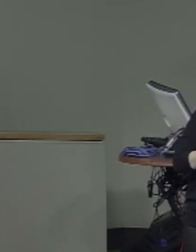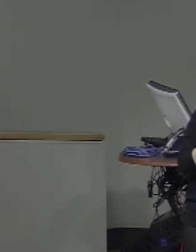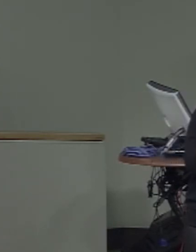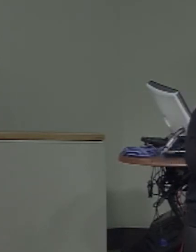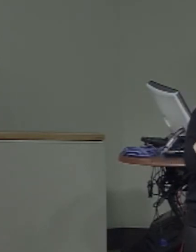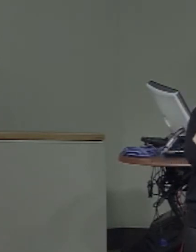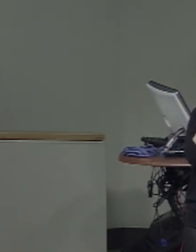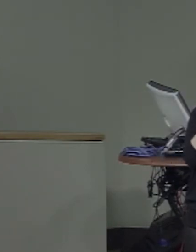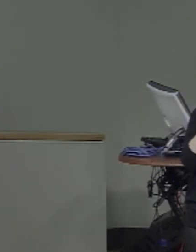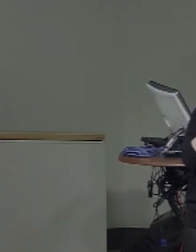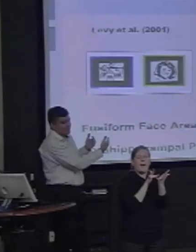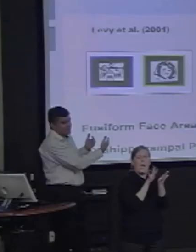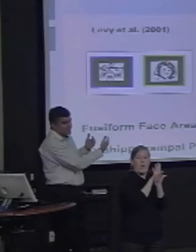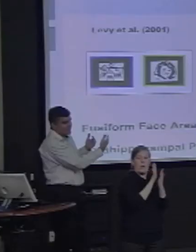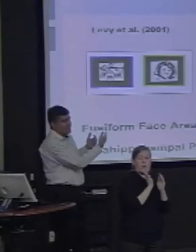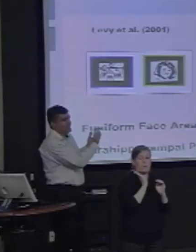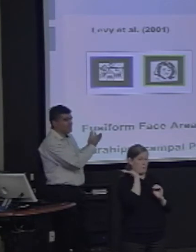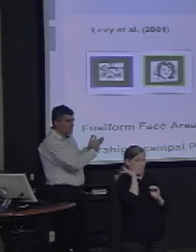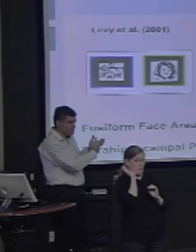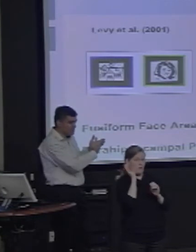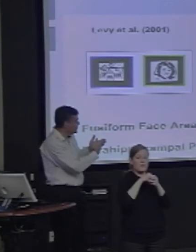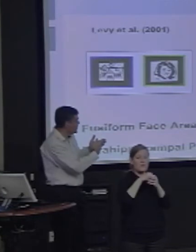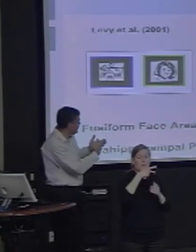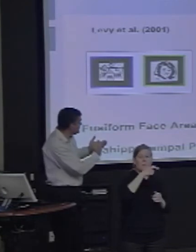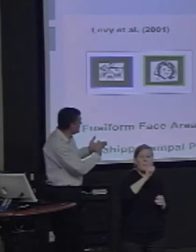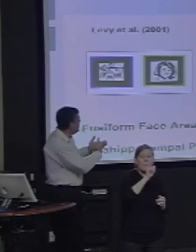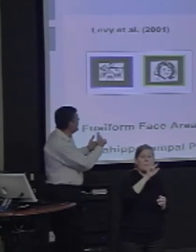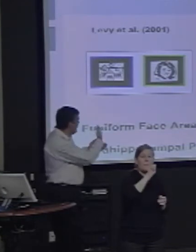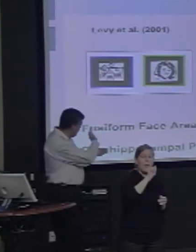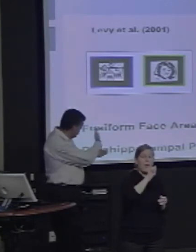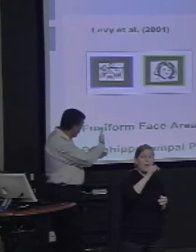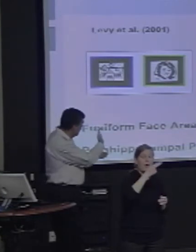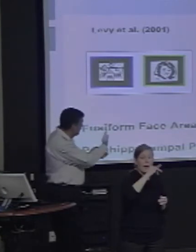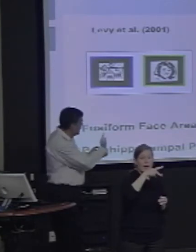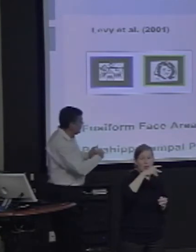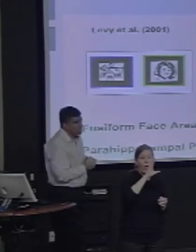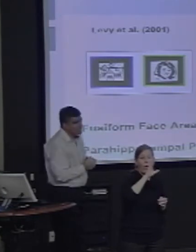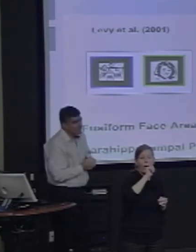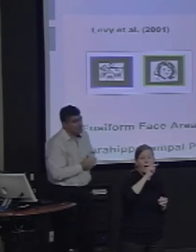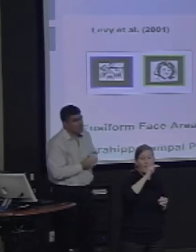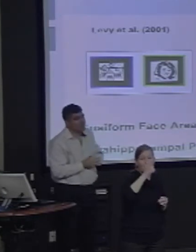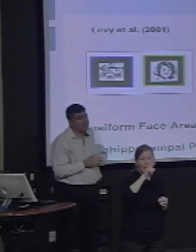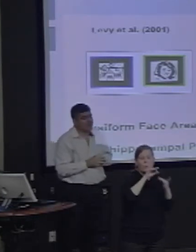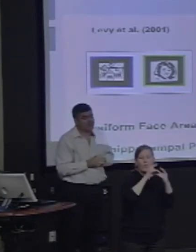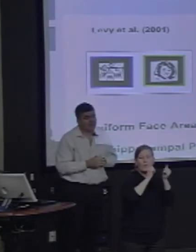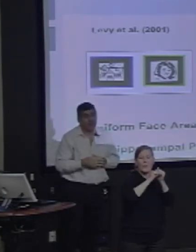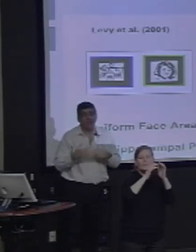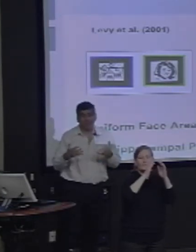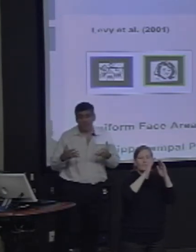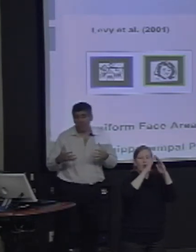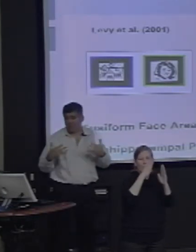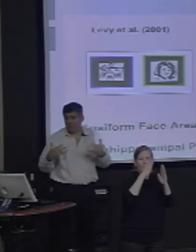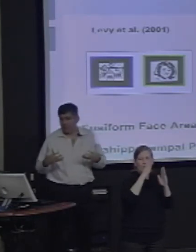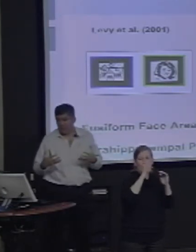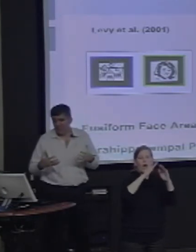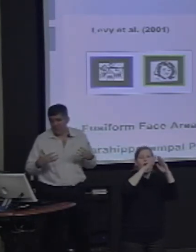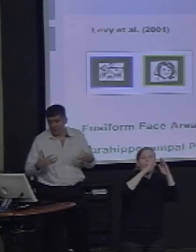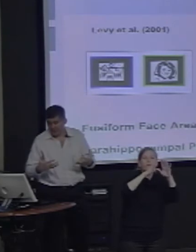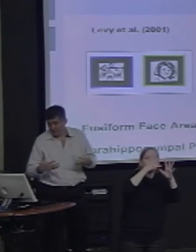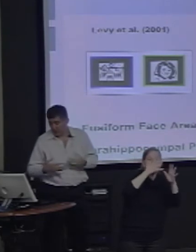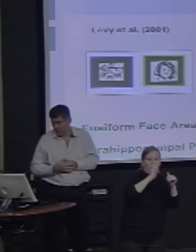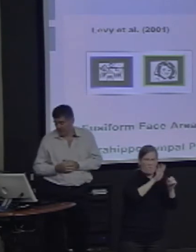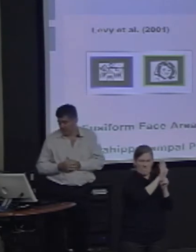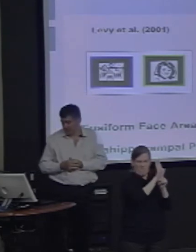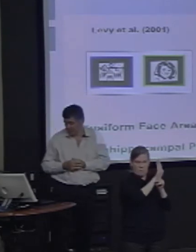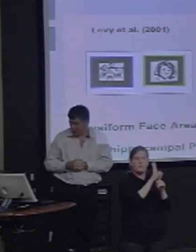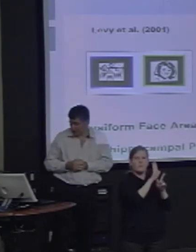actually on the para-hippocampal gyrus instead of the fusiform gyrus, and called the para-hippocampal place area that responds to buildings,